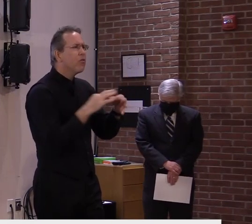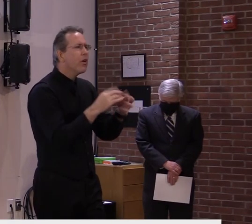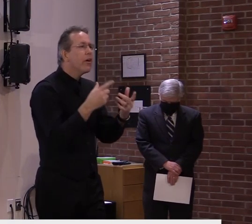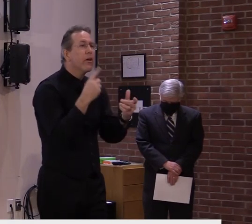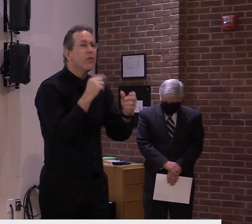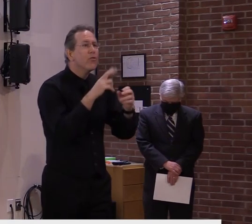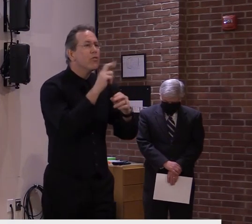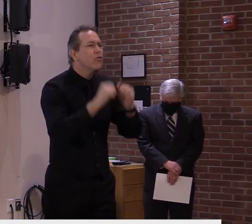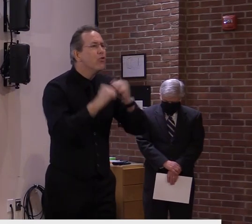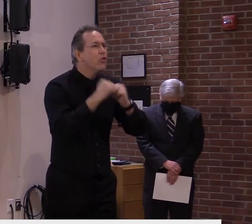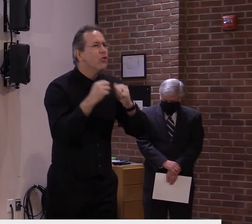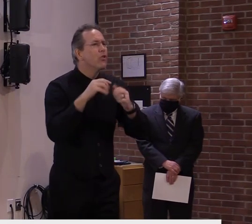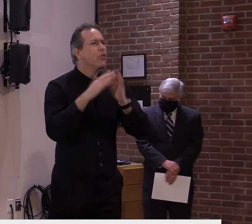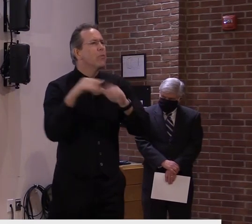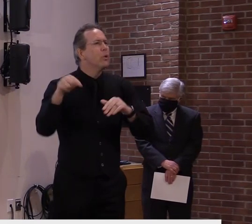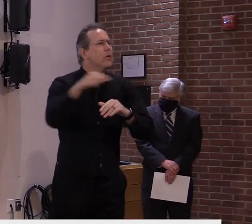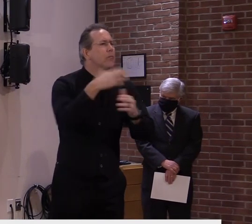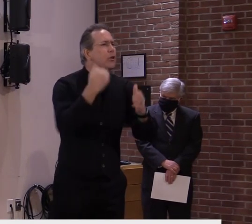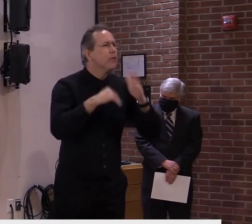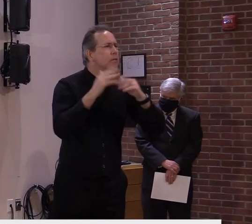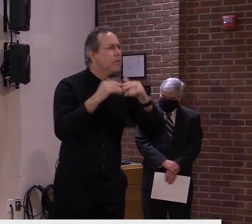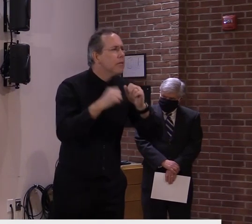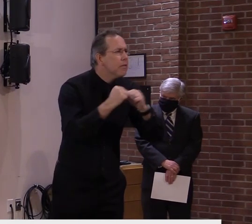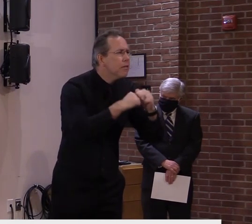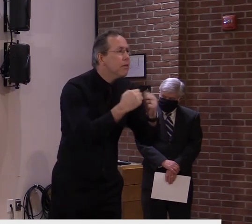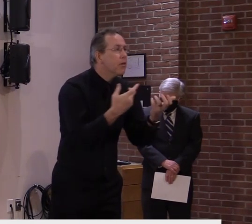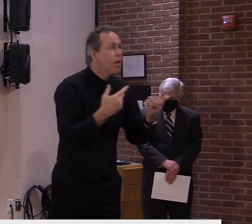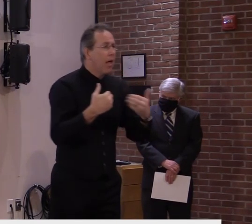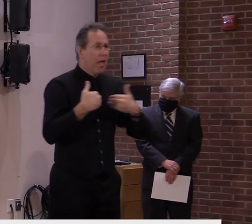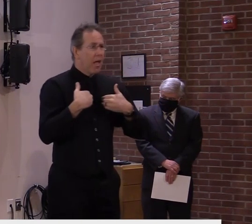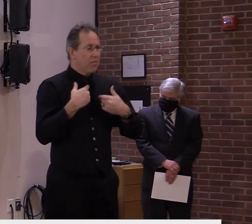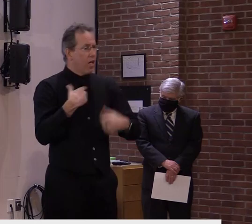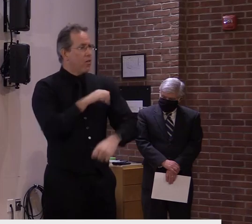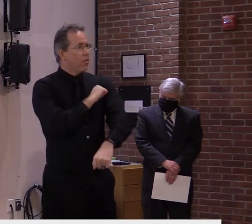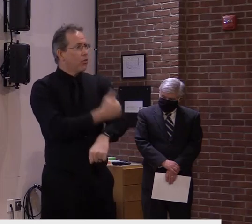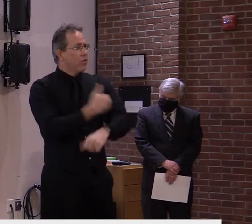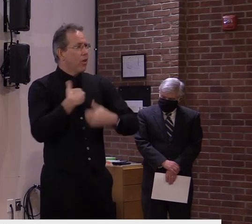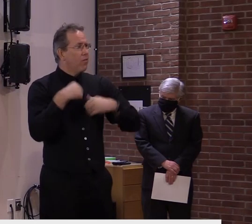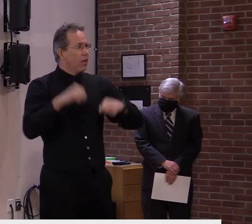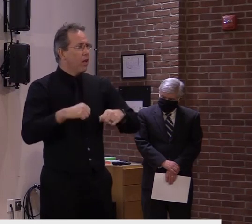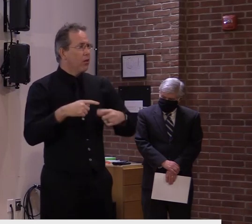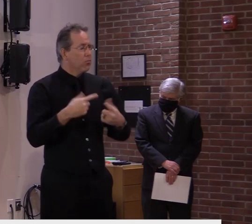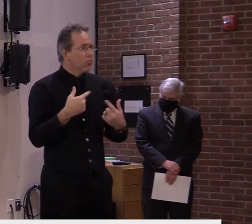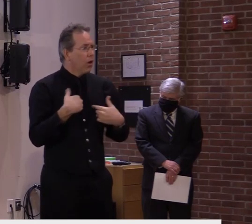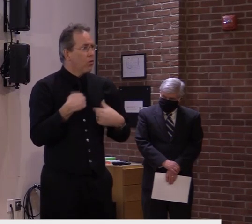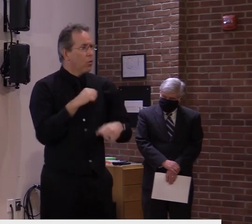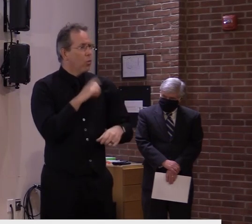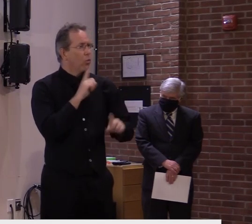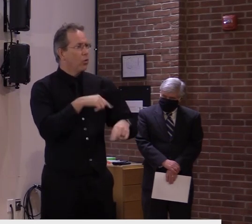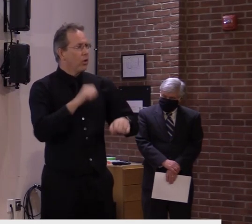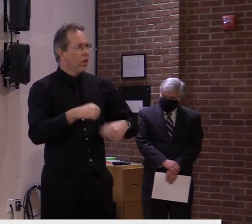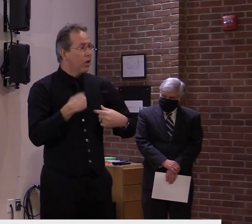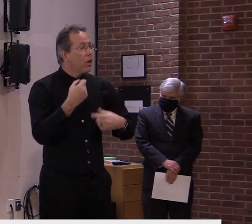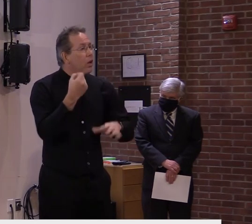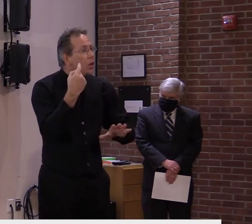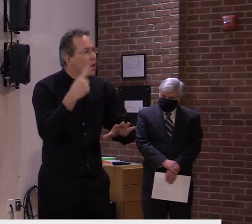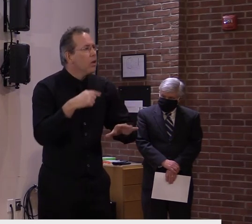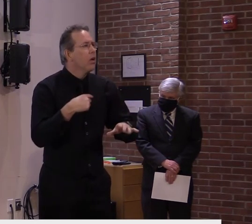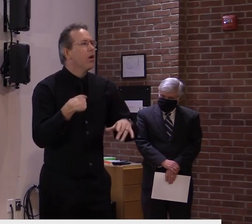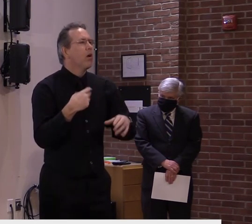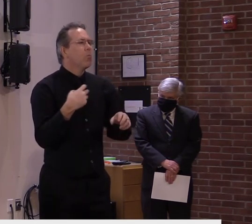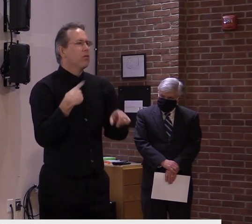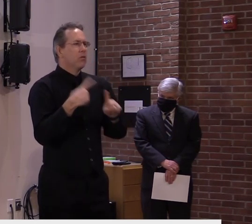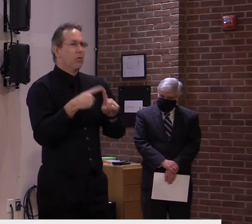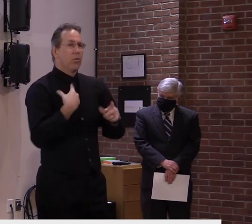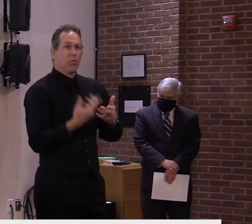ability to do so. But we only have a short window to do it. But we had to do it by today, as a matter of fact. So